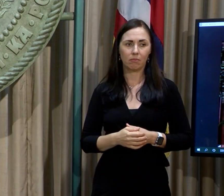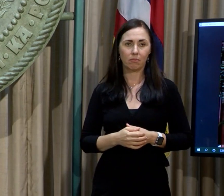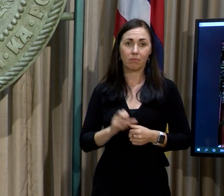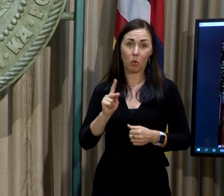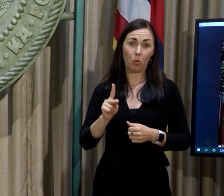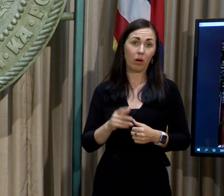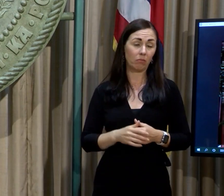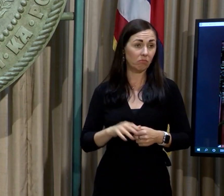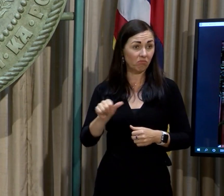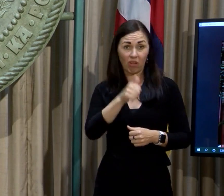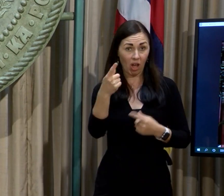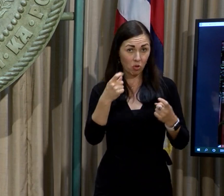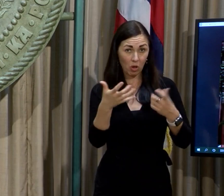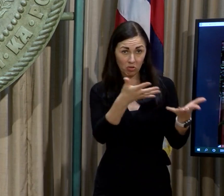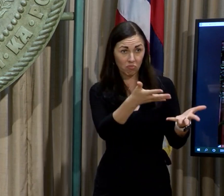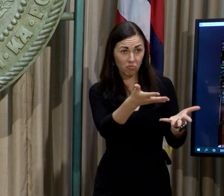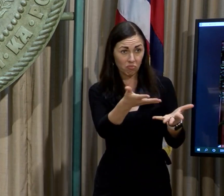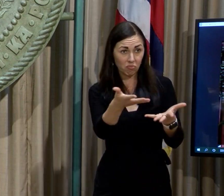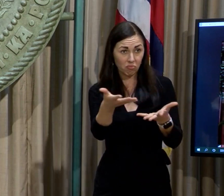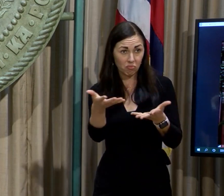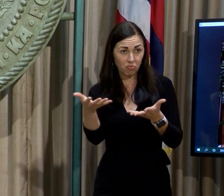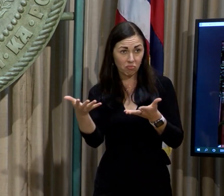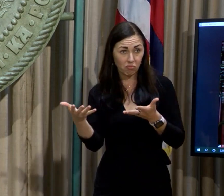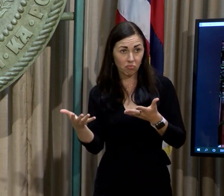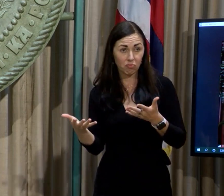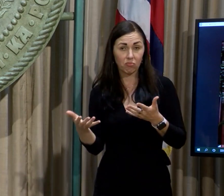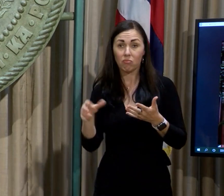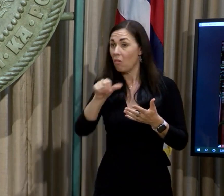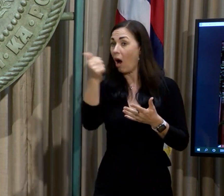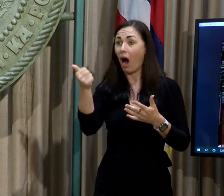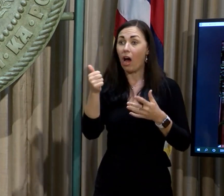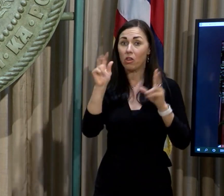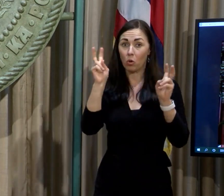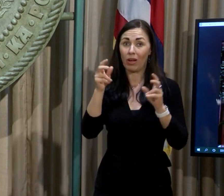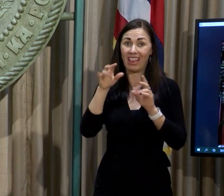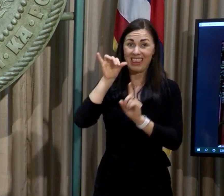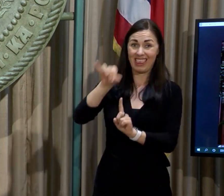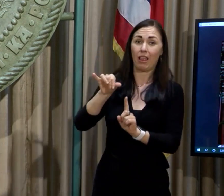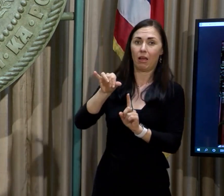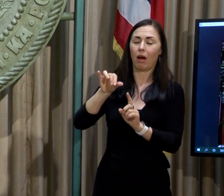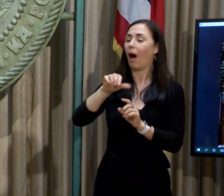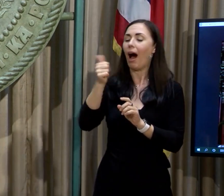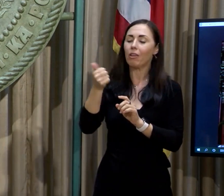Okay. Other questions? Off topic. Any other questions on this topic?